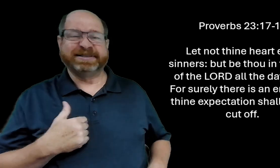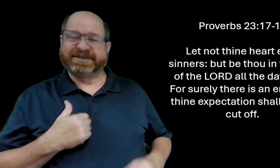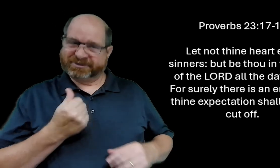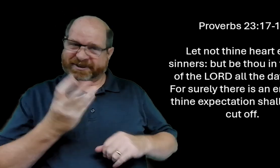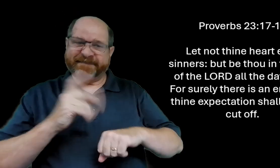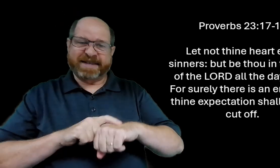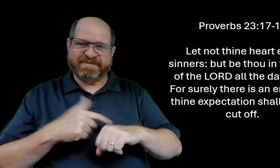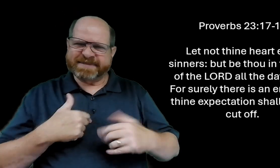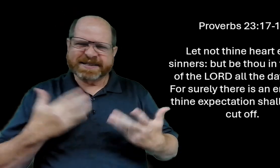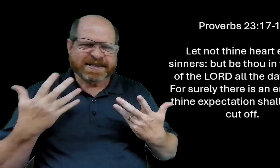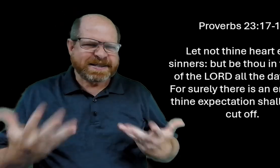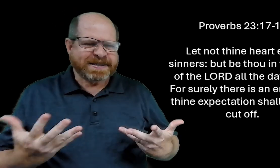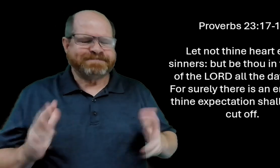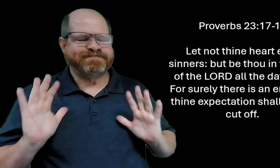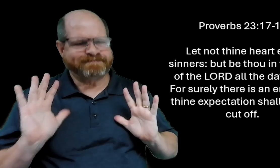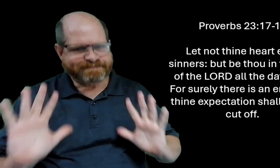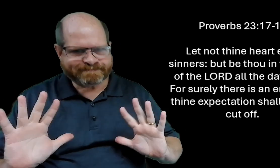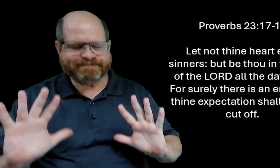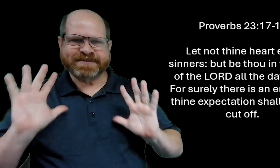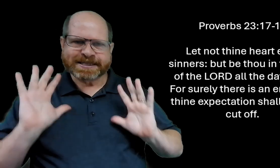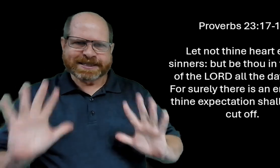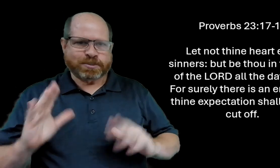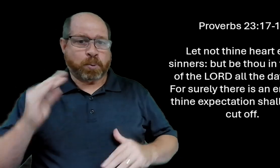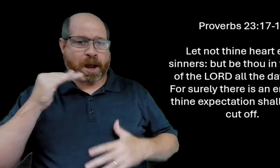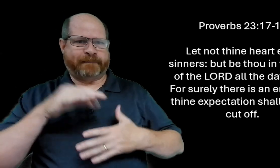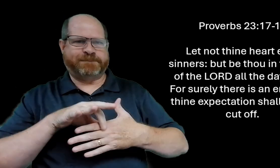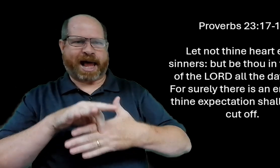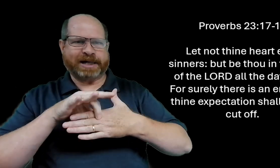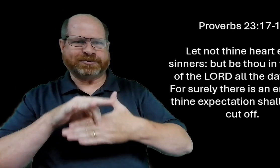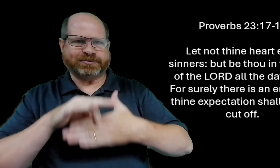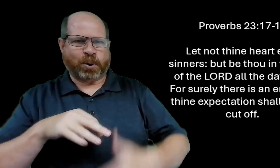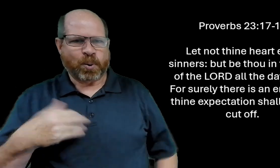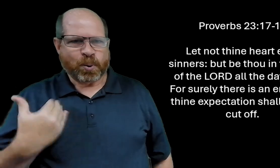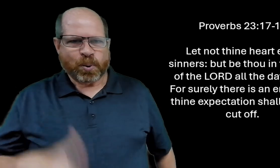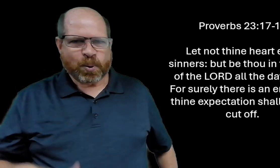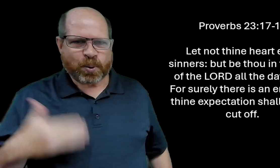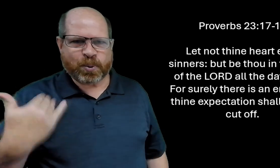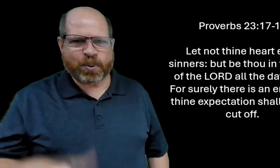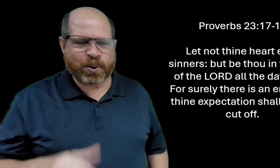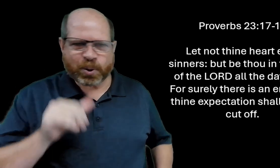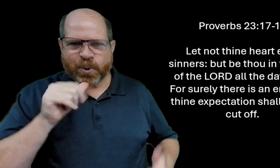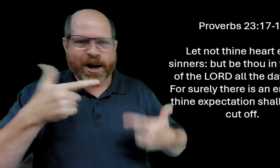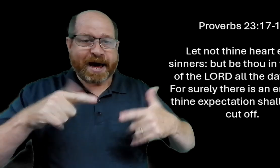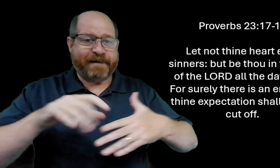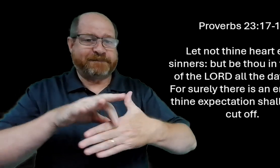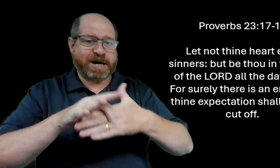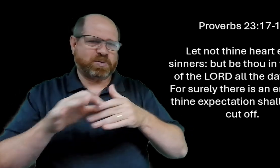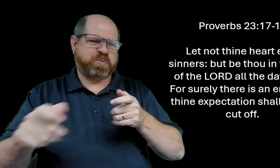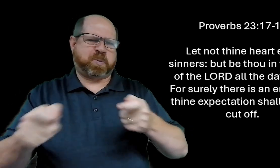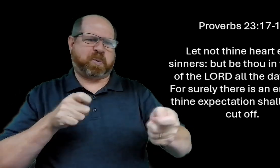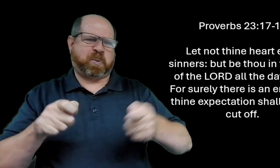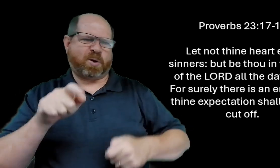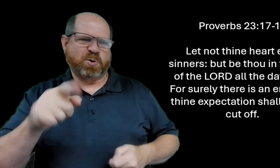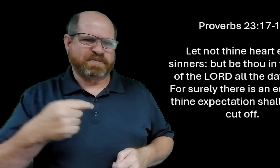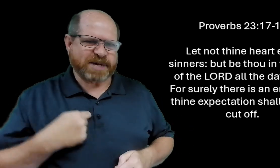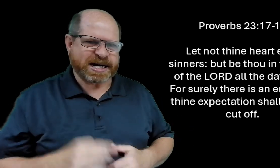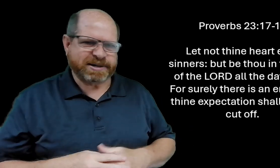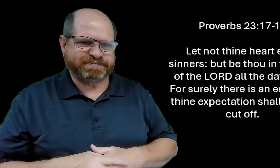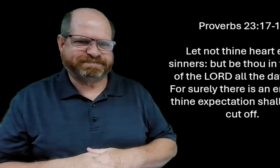and sometimes it's happened to me too i think okay okay i have to be calm and wait and not depend on my flesh you can't let your